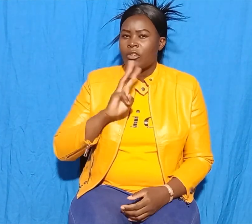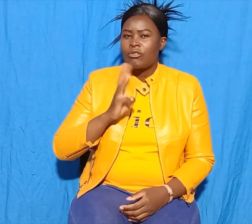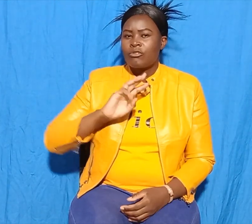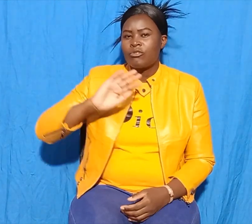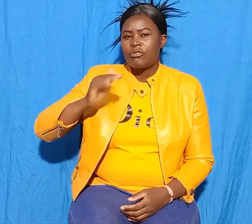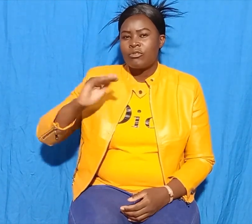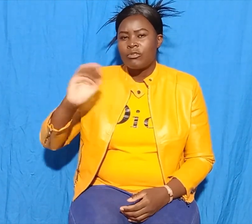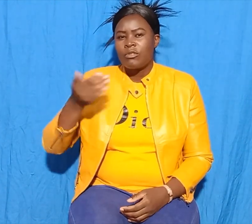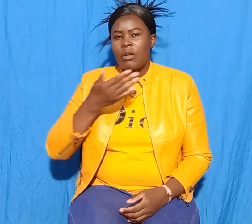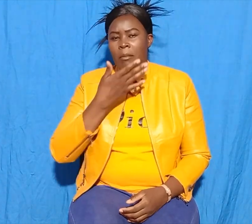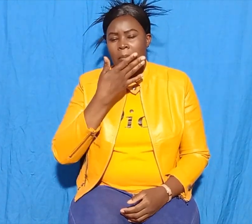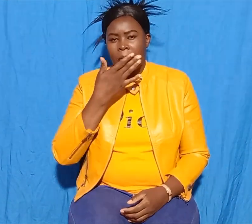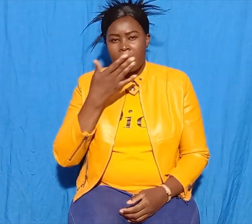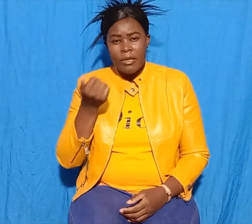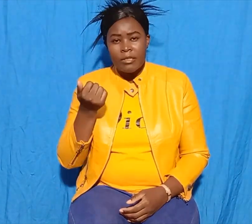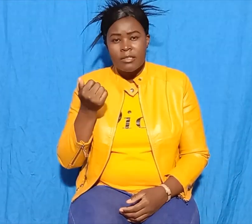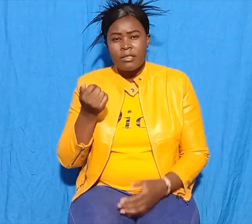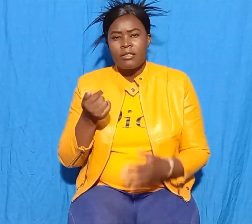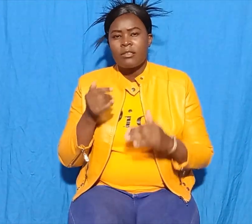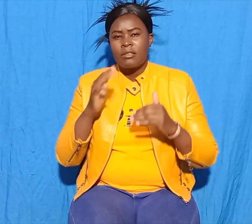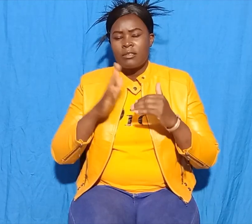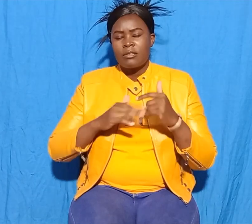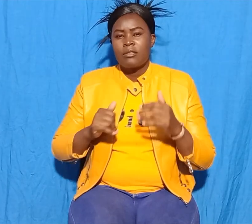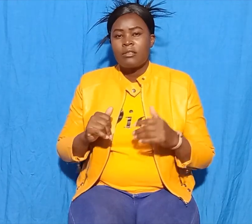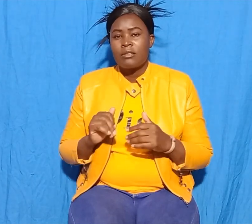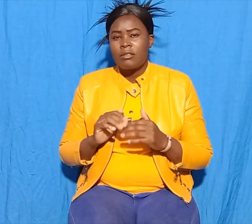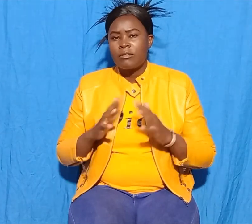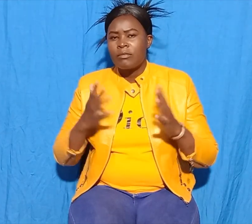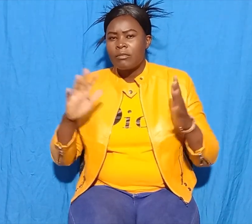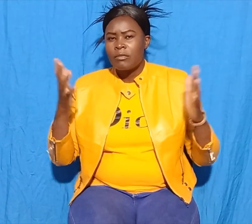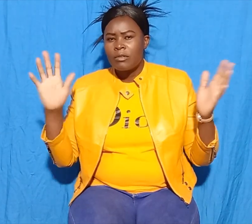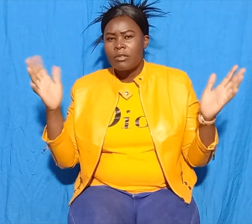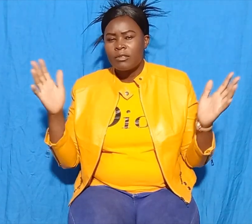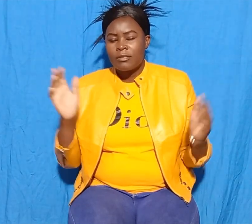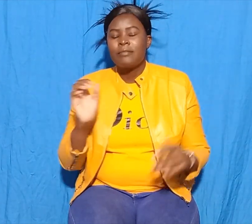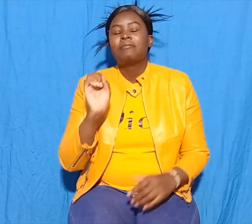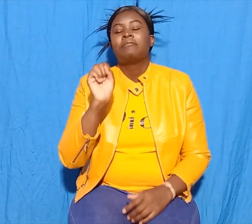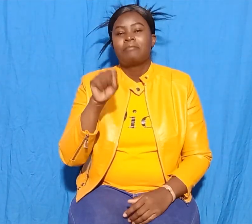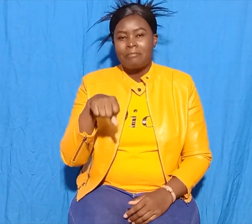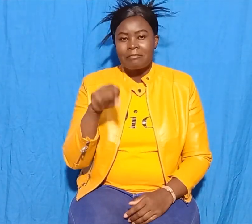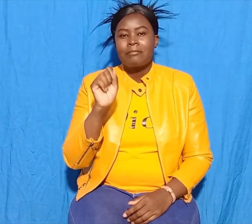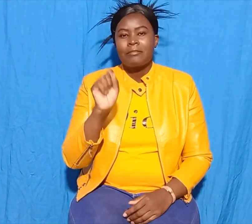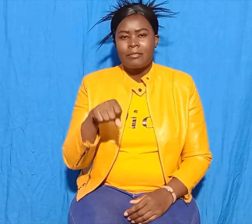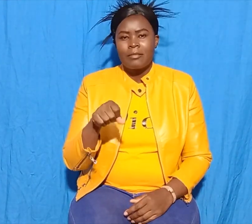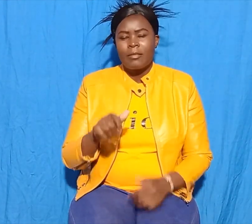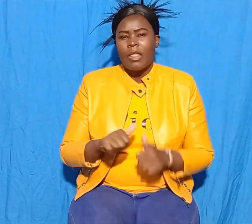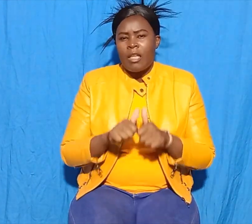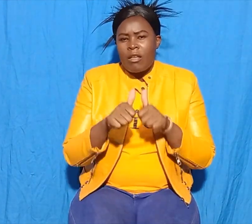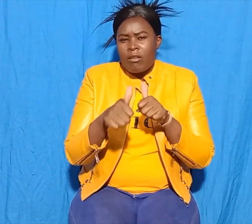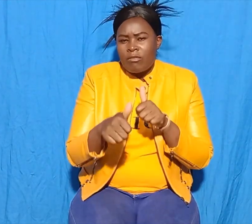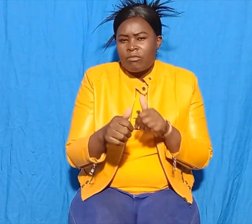Yes, it is. How far must we go? Must we back.